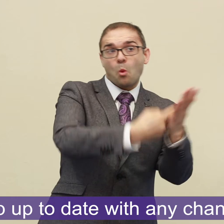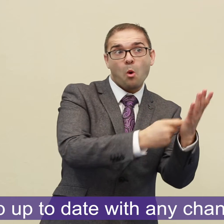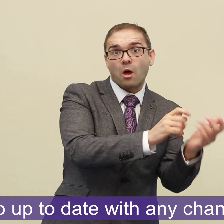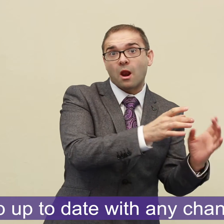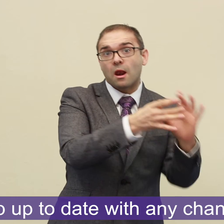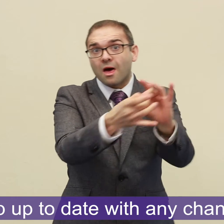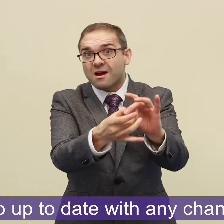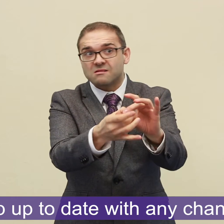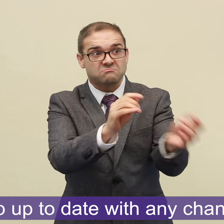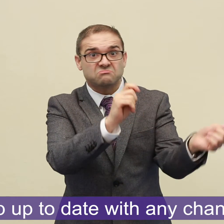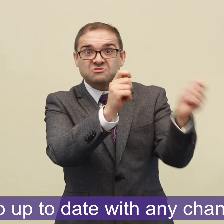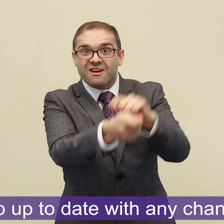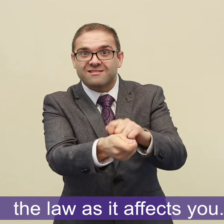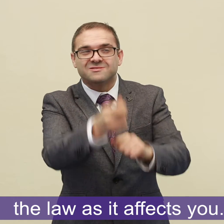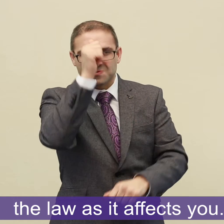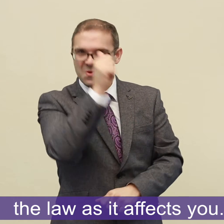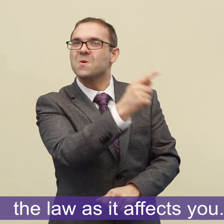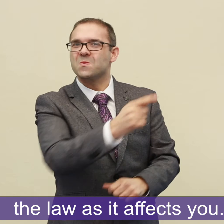Keep up to date with any changes in the law as it affects you.